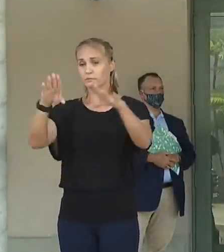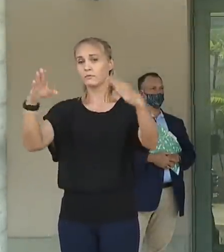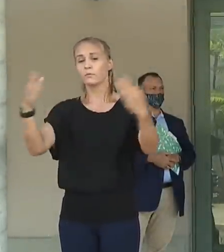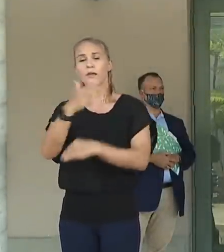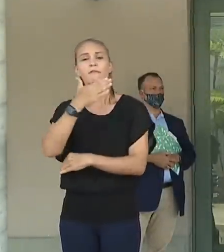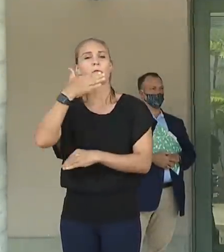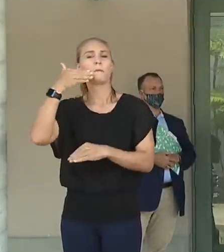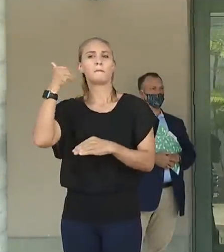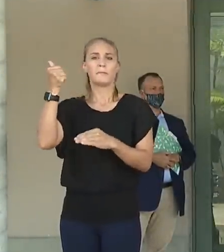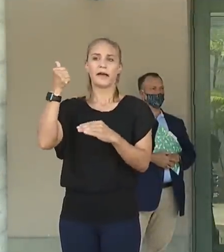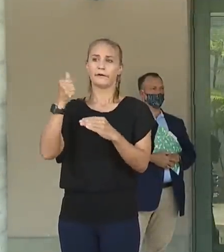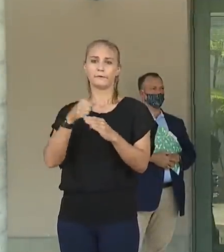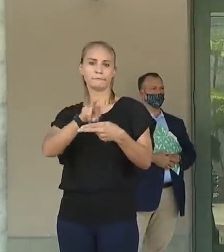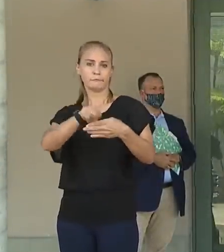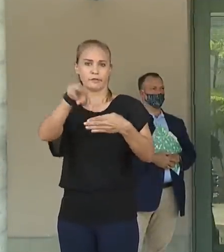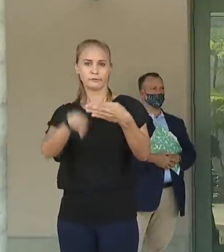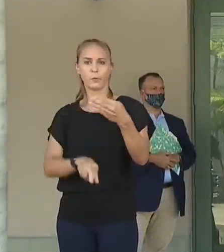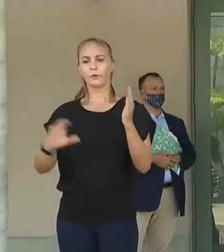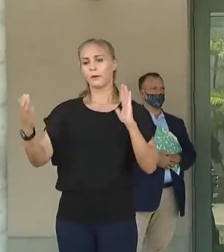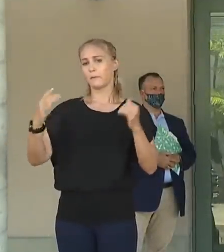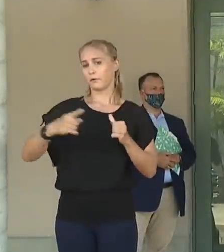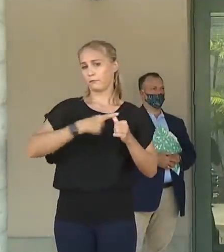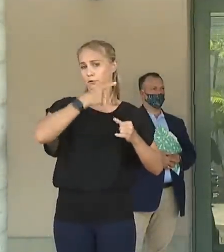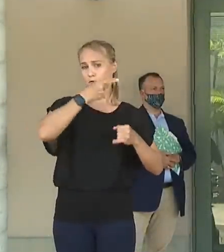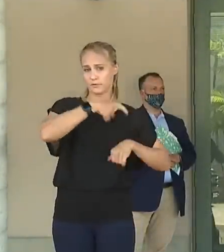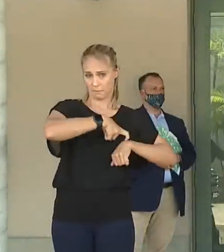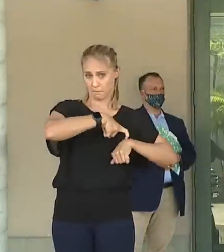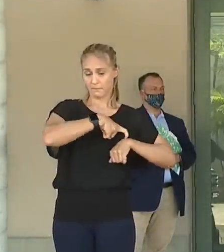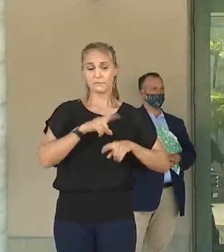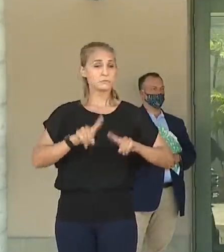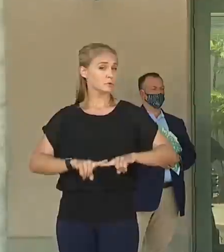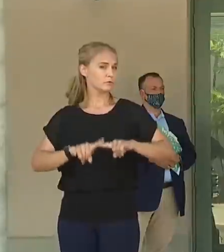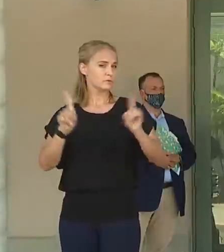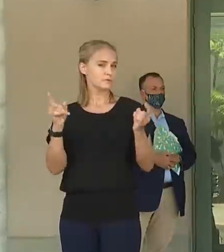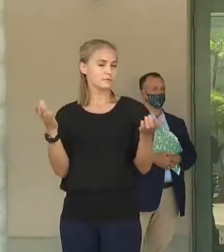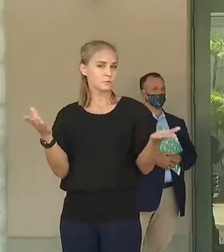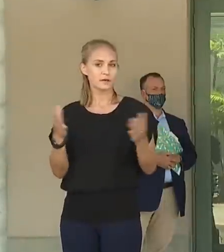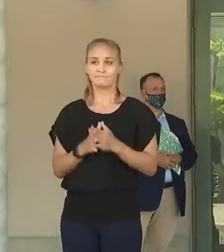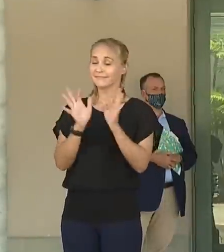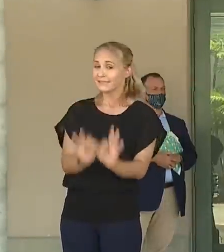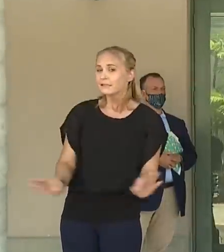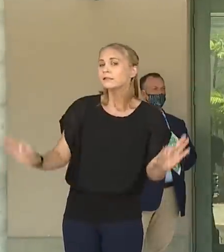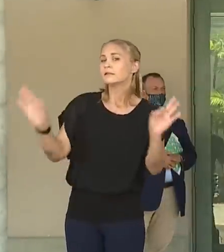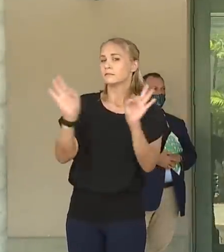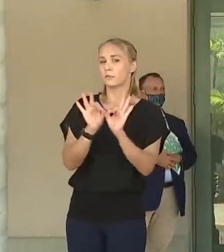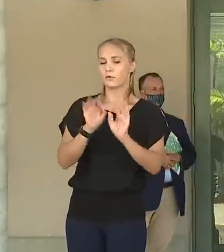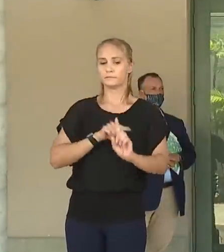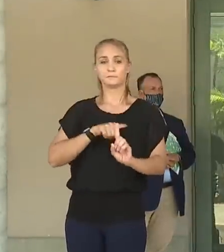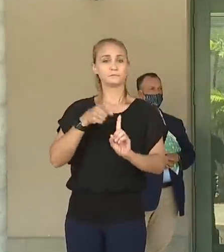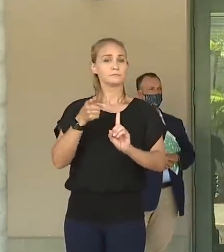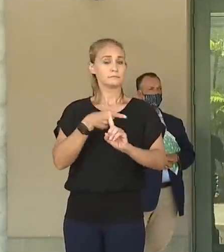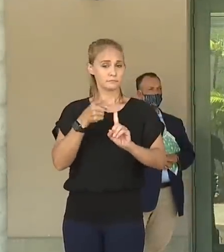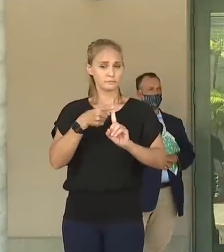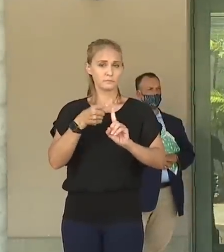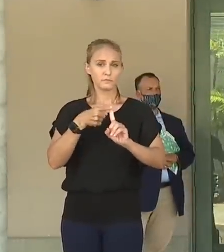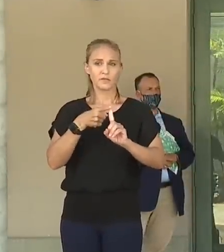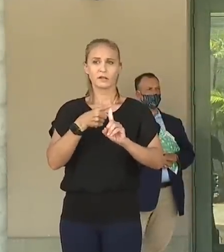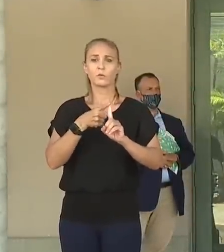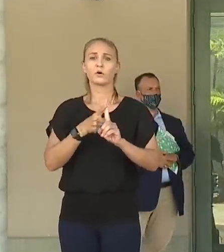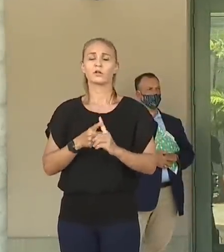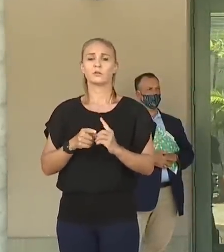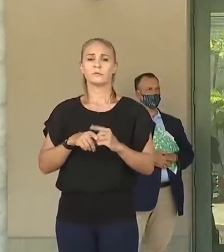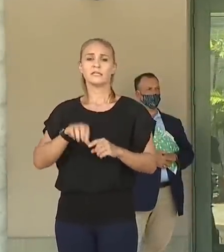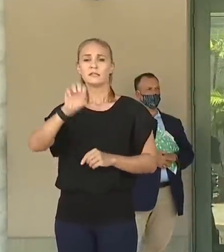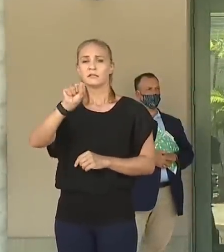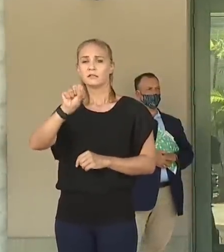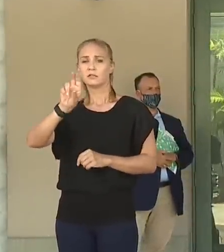than we did the first time. So what's going to be different? And this is critical. One, we're going to be doing surge testing